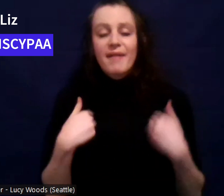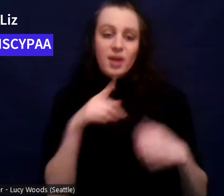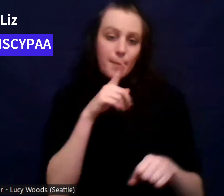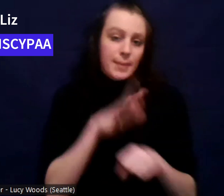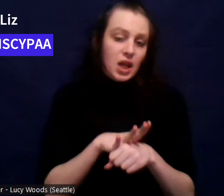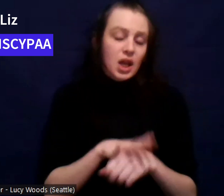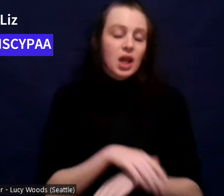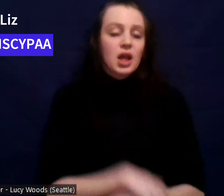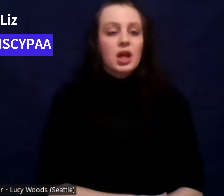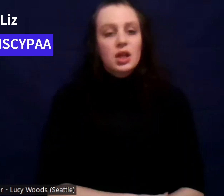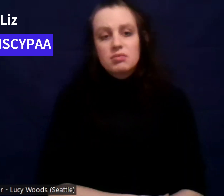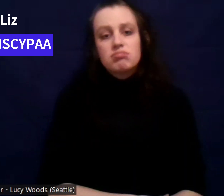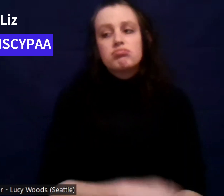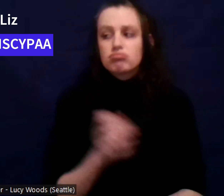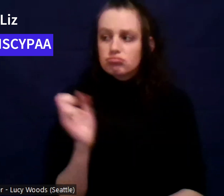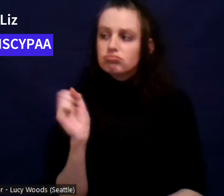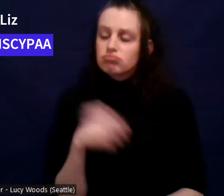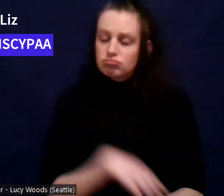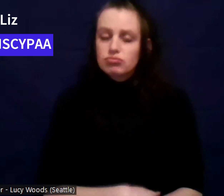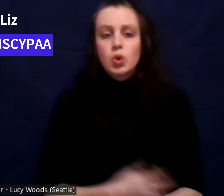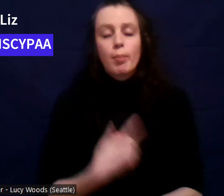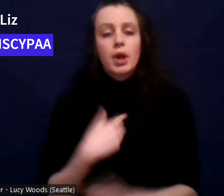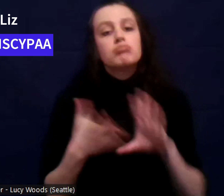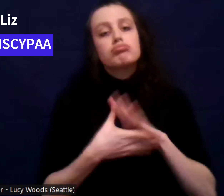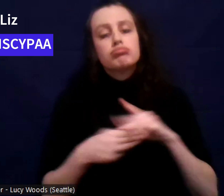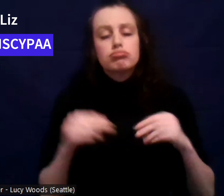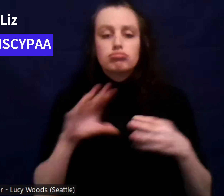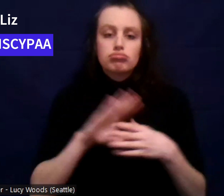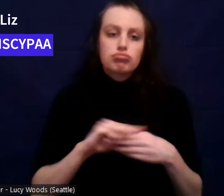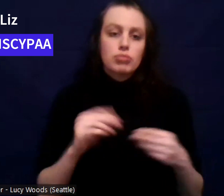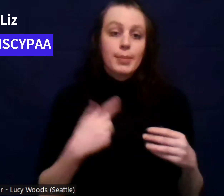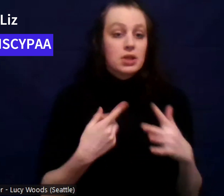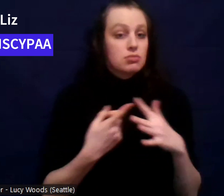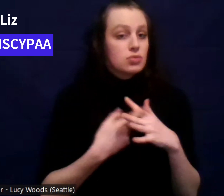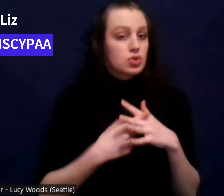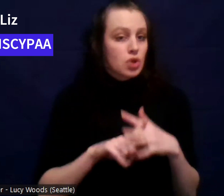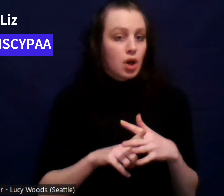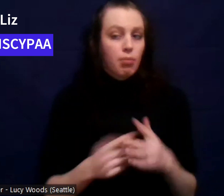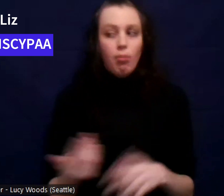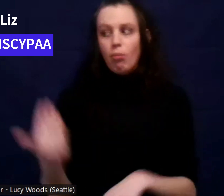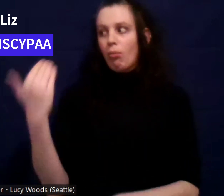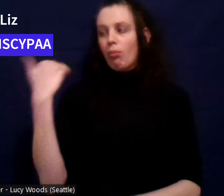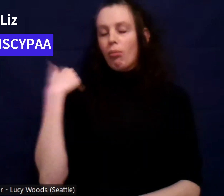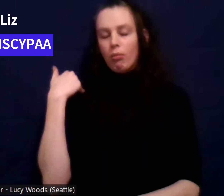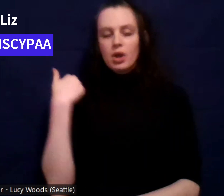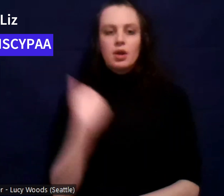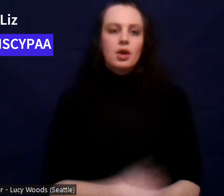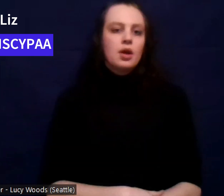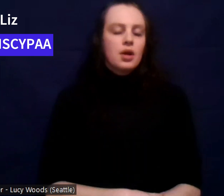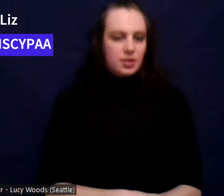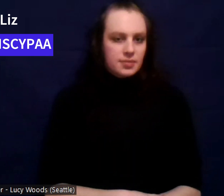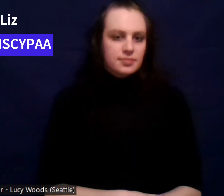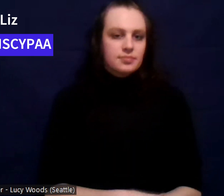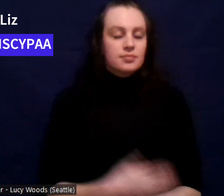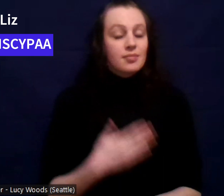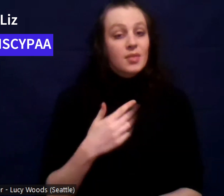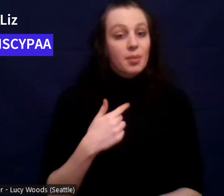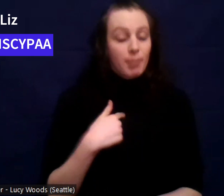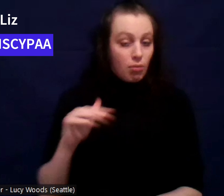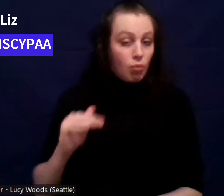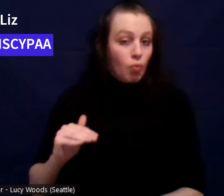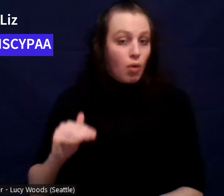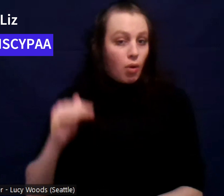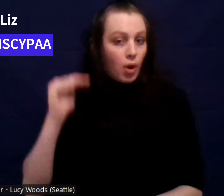Yeah. So I'm just going to tell my story. I'll start from the beginning. So my childhood